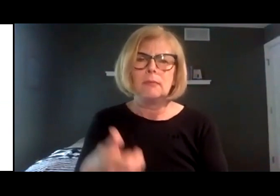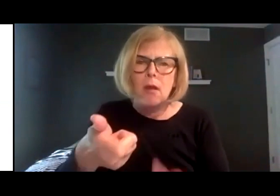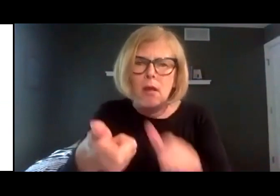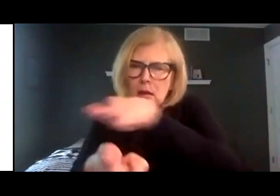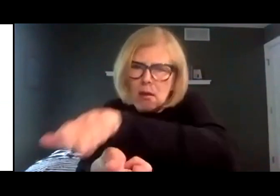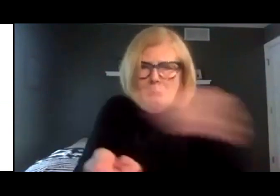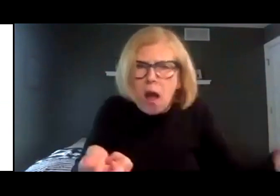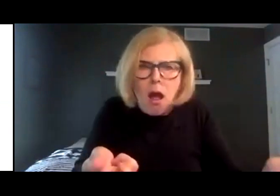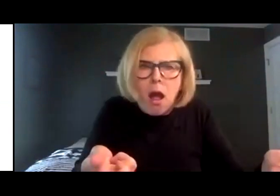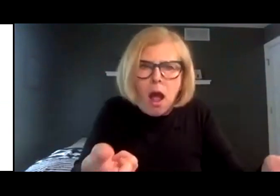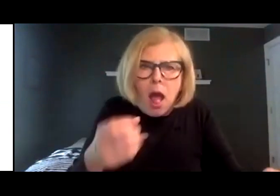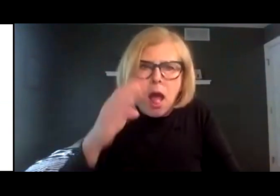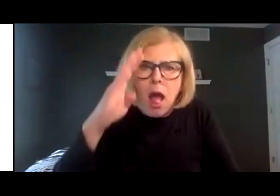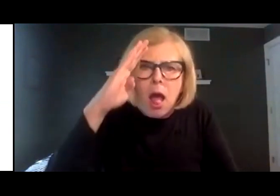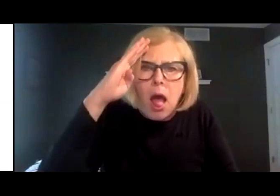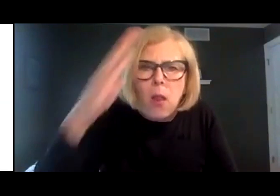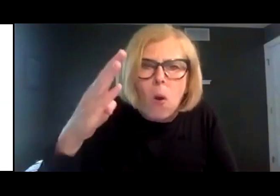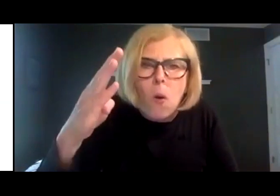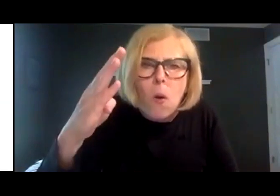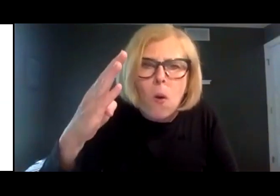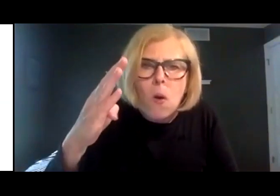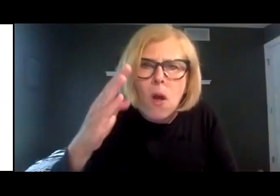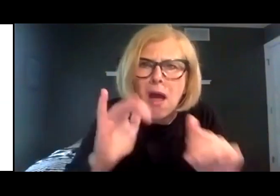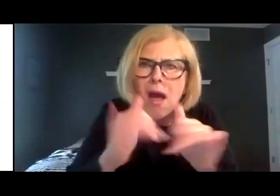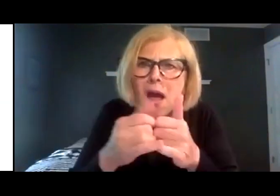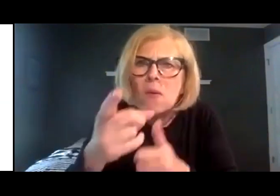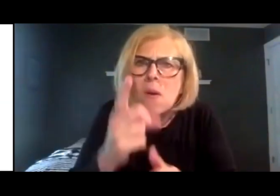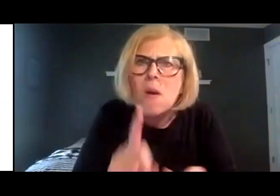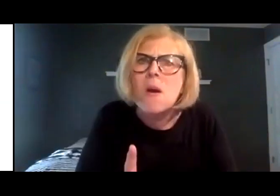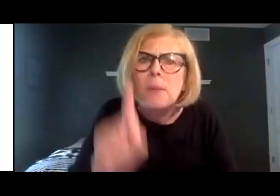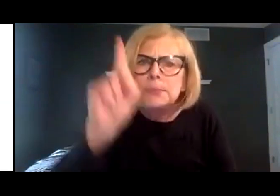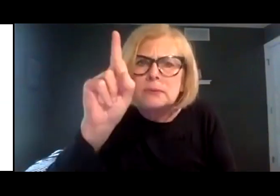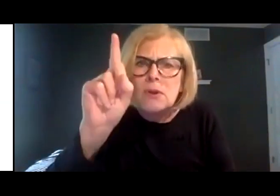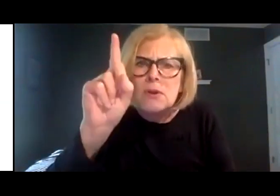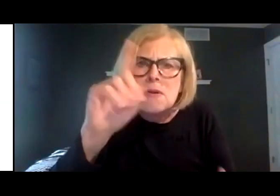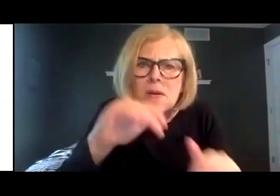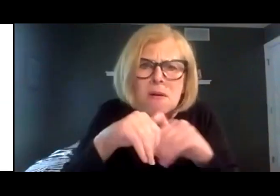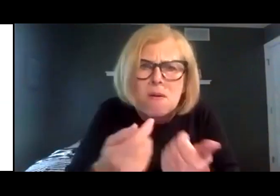Hello, he said. How did you get upstairs?